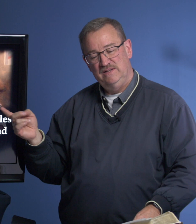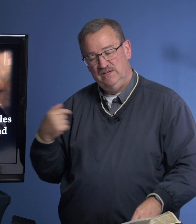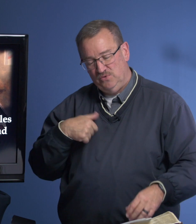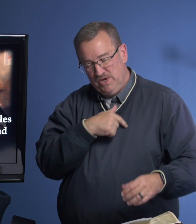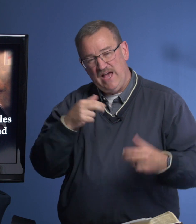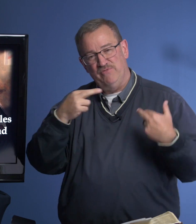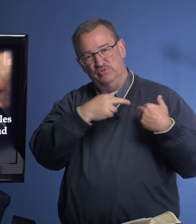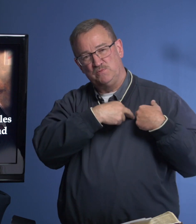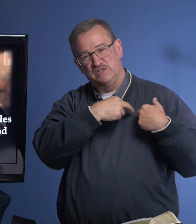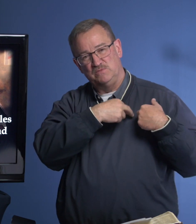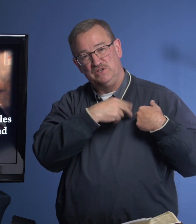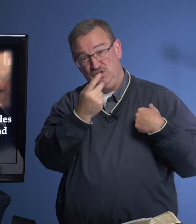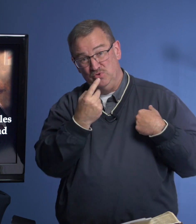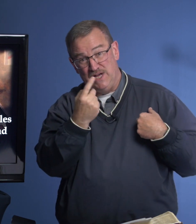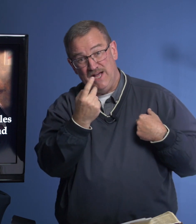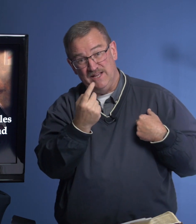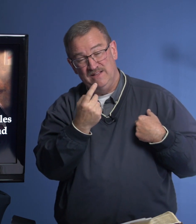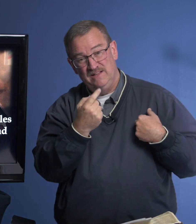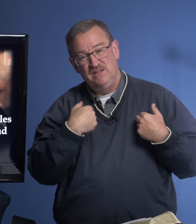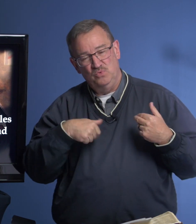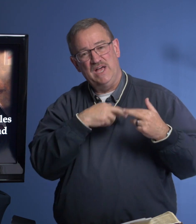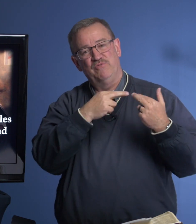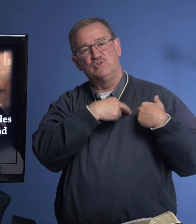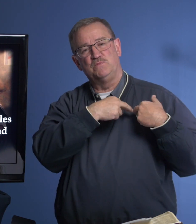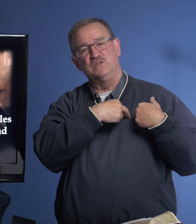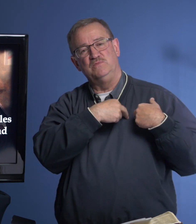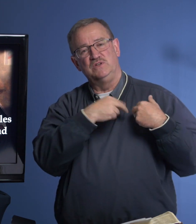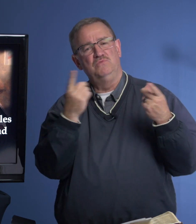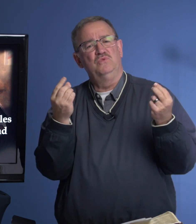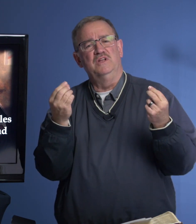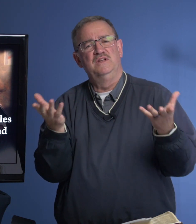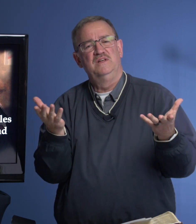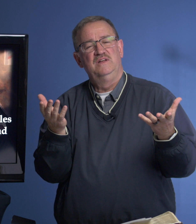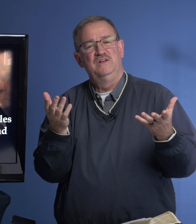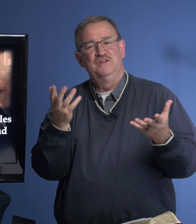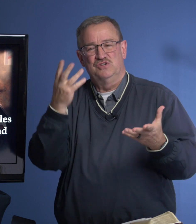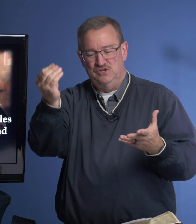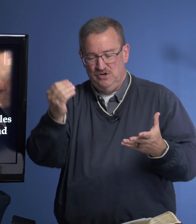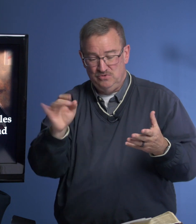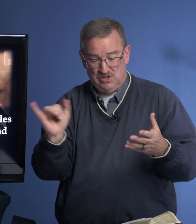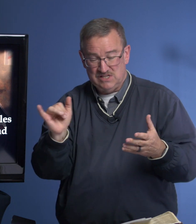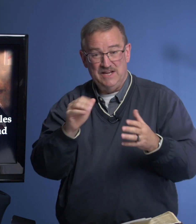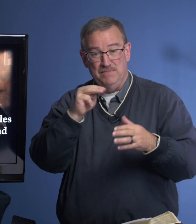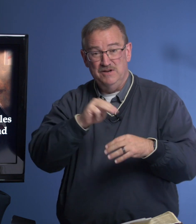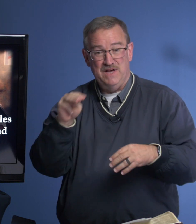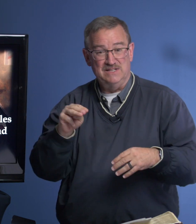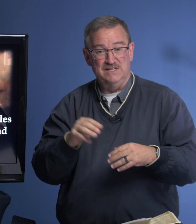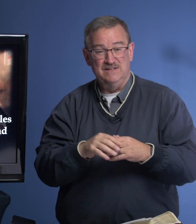We have a responsibility, you and I. We have a responsibility. What? To go, just like Mary Magdalene,